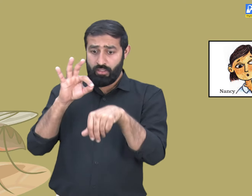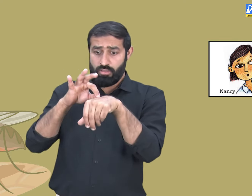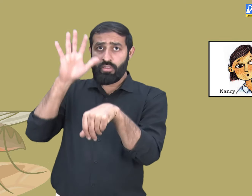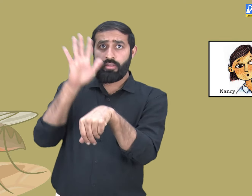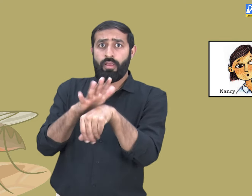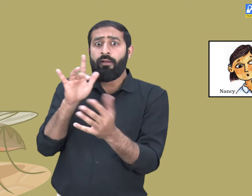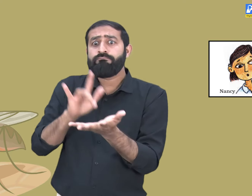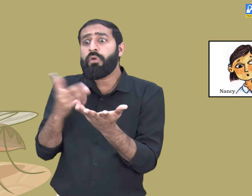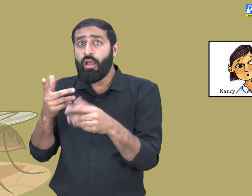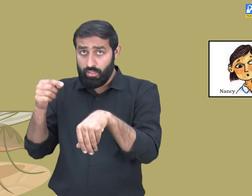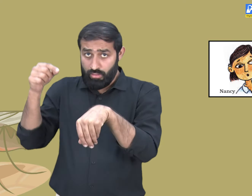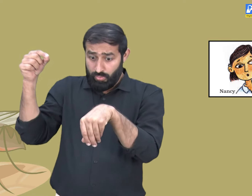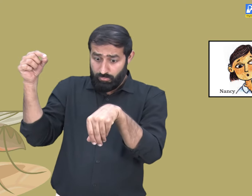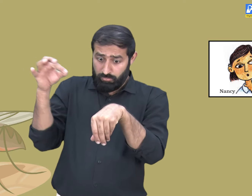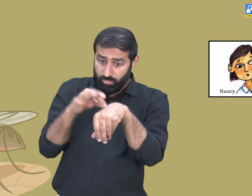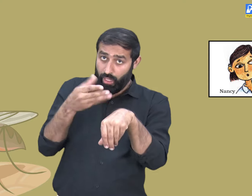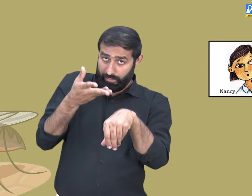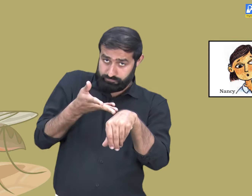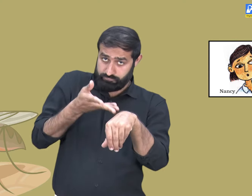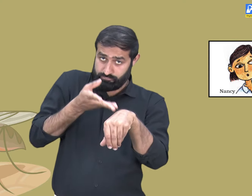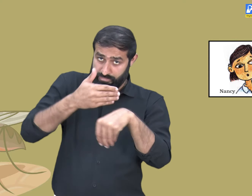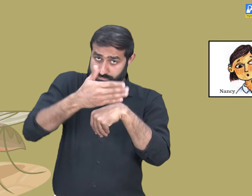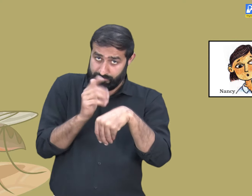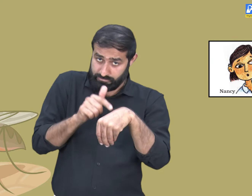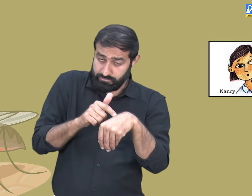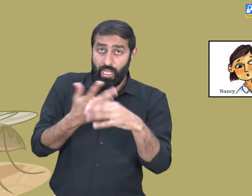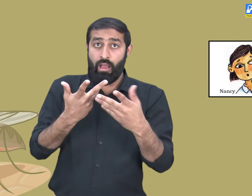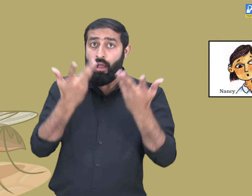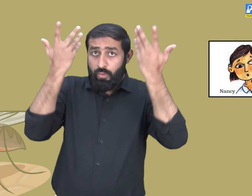Did they take the blood from the place where the mosquito had bitten you?